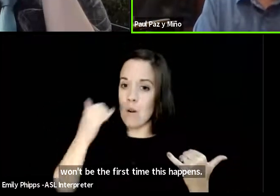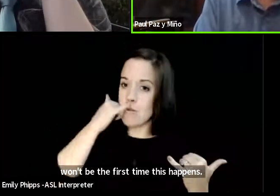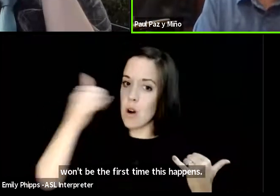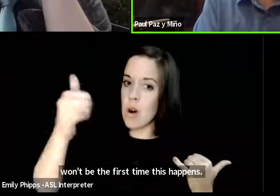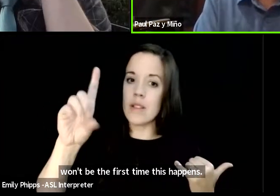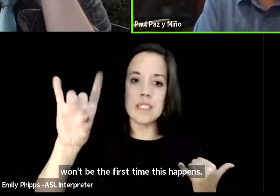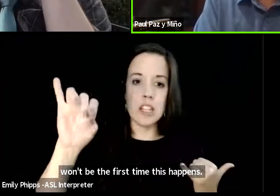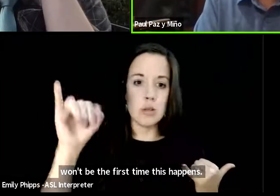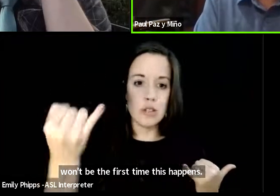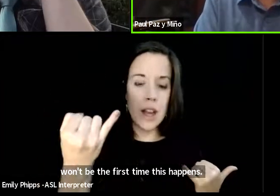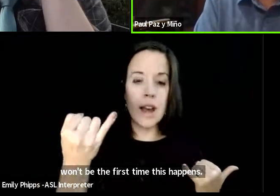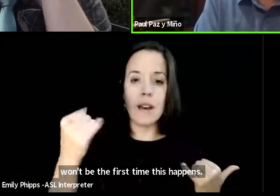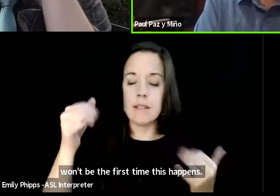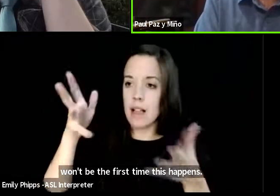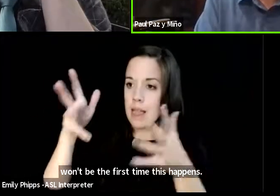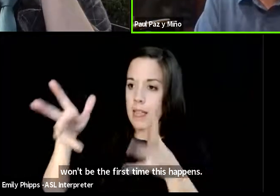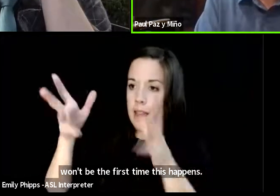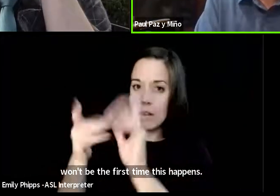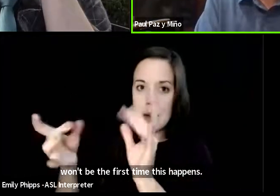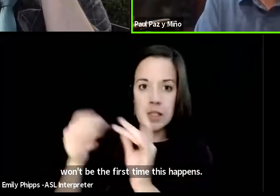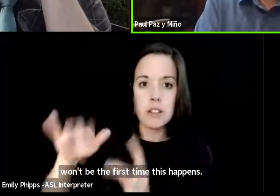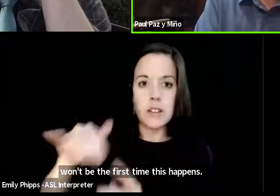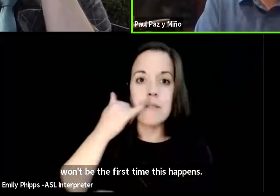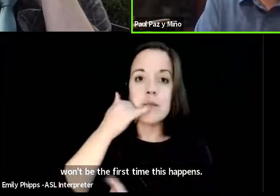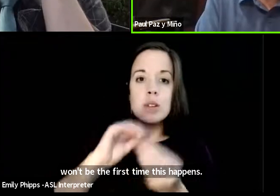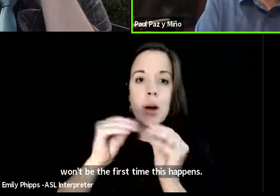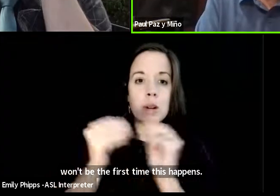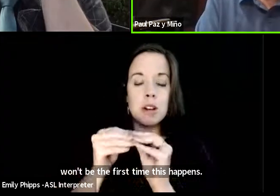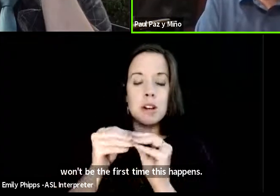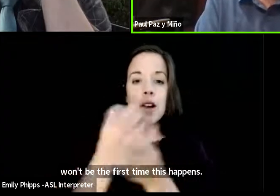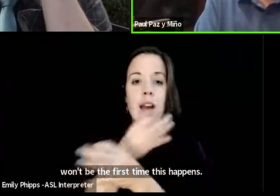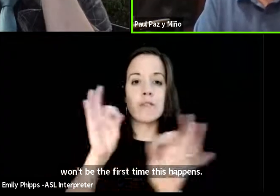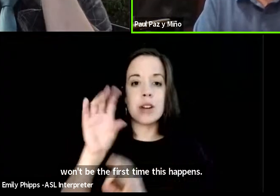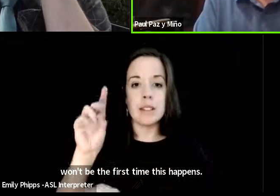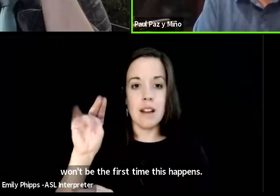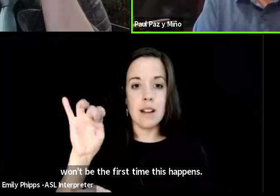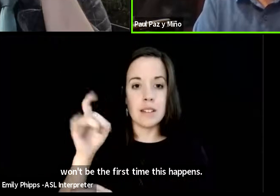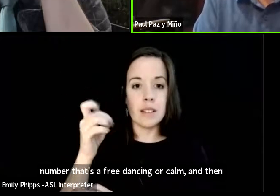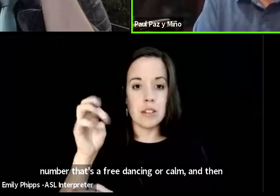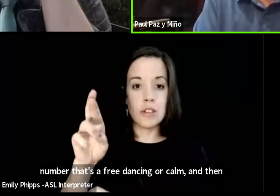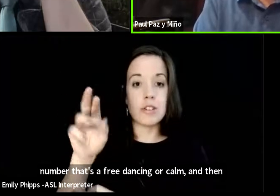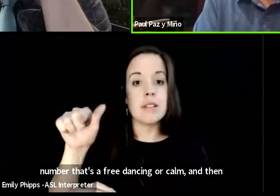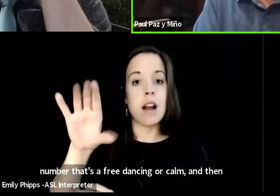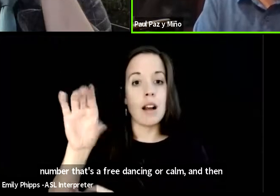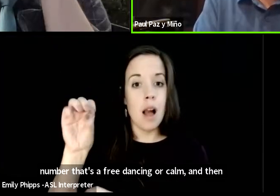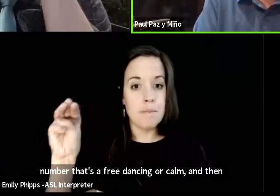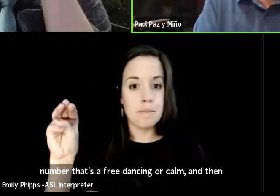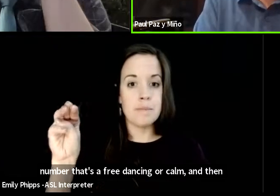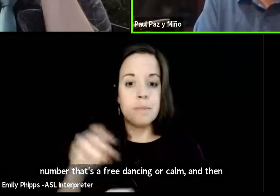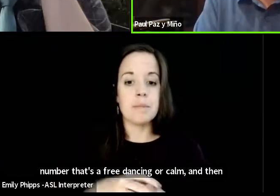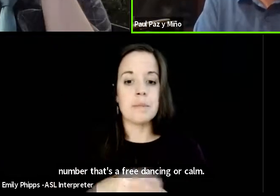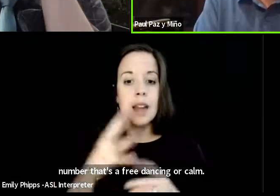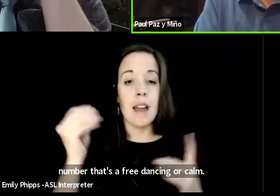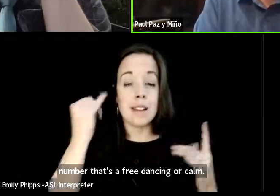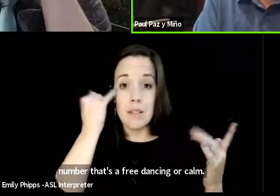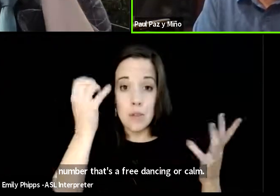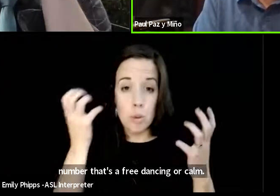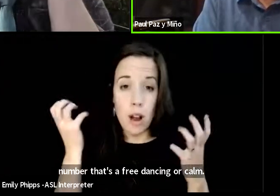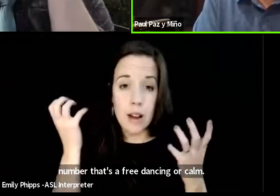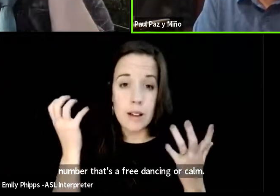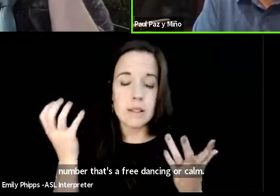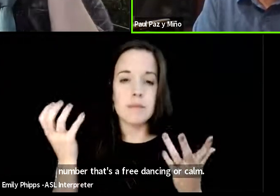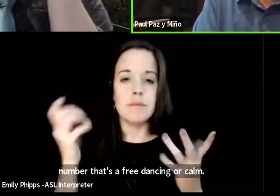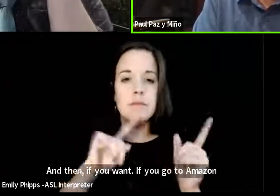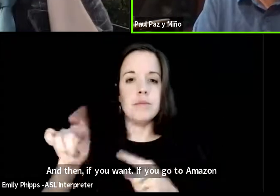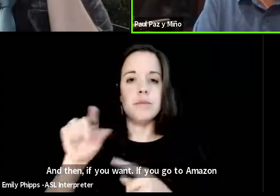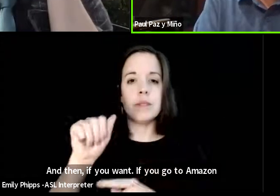leave a message at that number that's at free donzinger.com and then if you want um if you go to